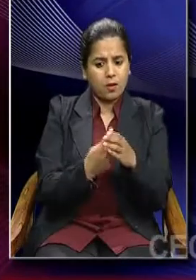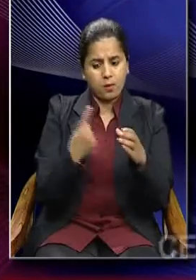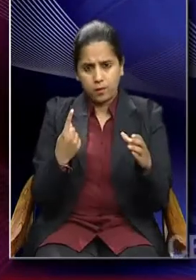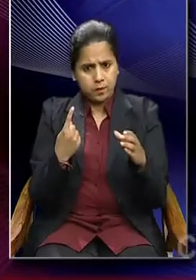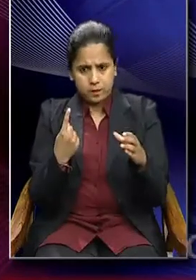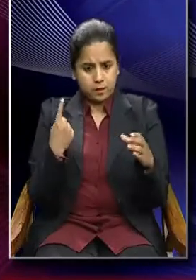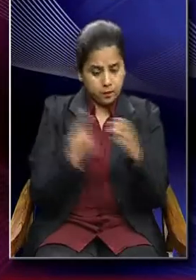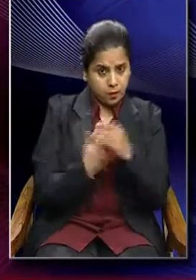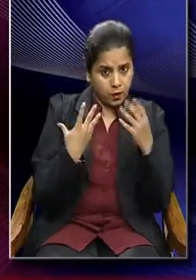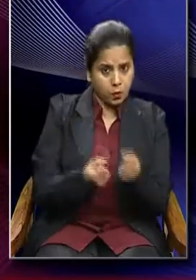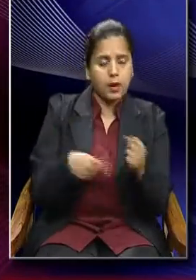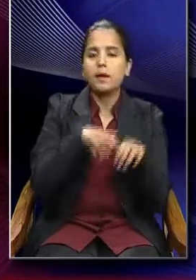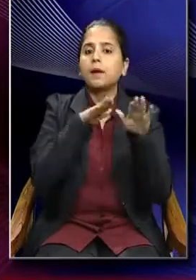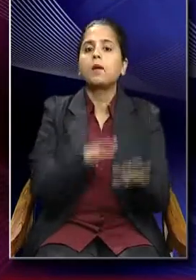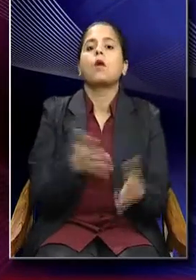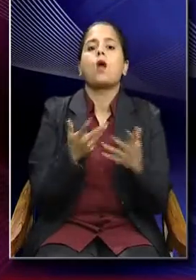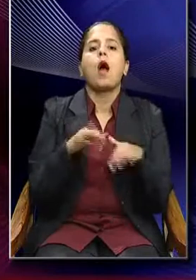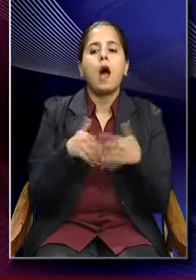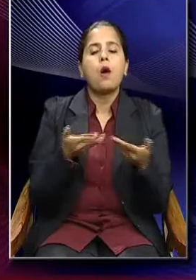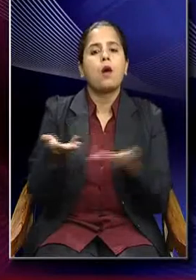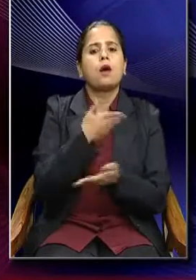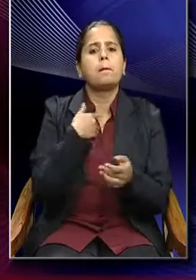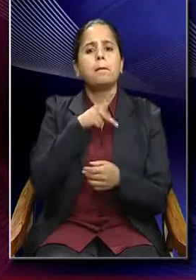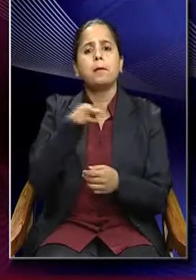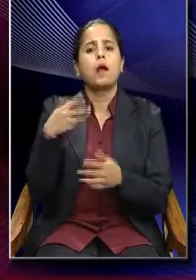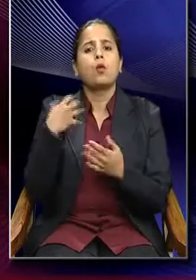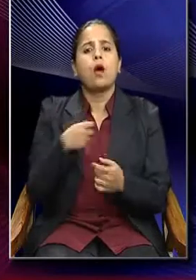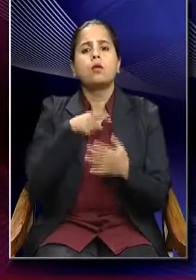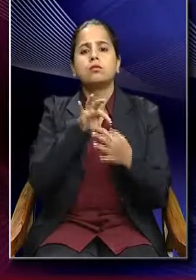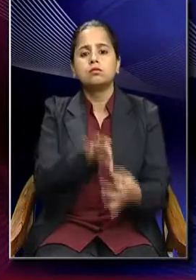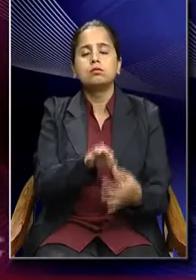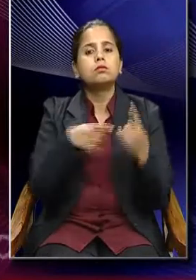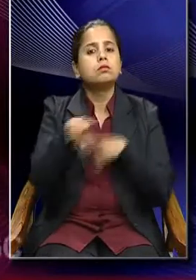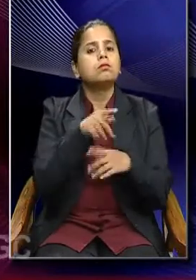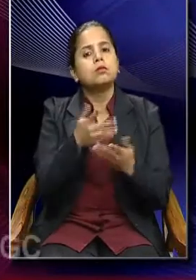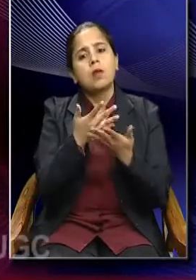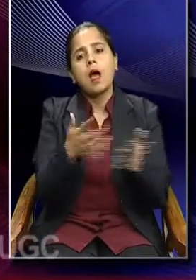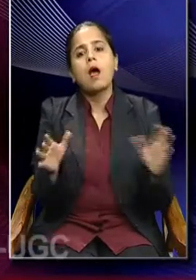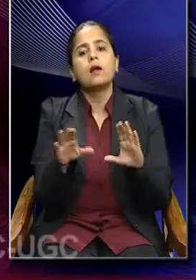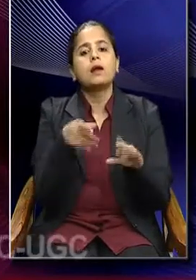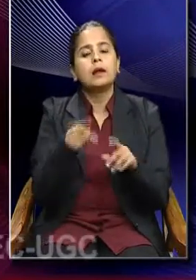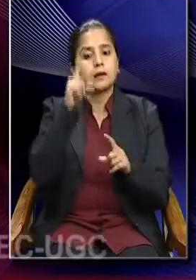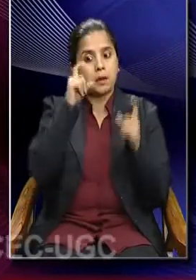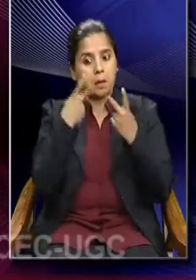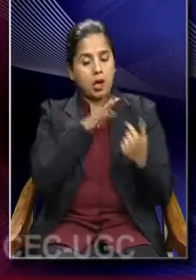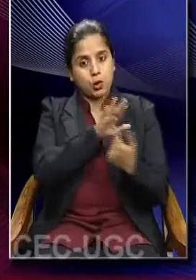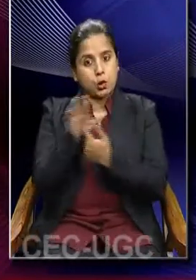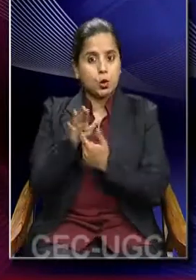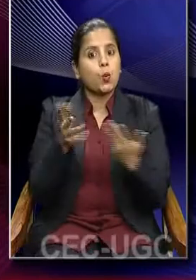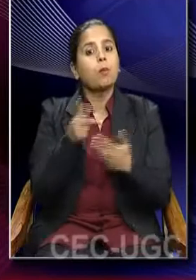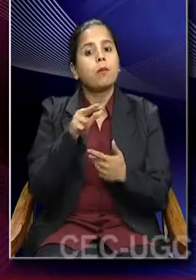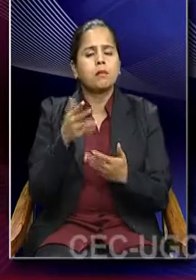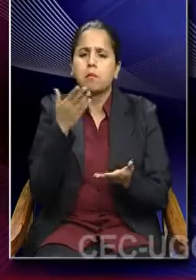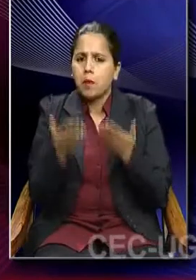depend on how much of meaning we are attaching to a particular symbol. So, we could